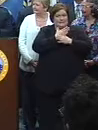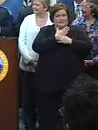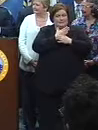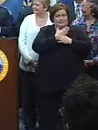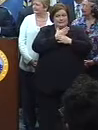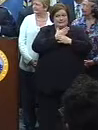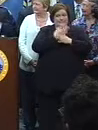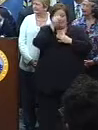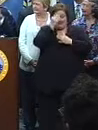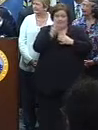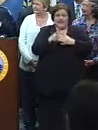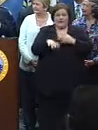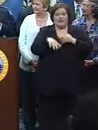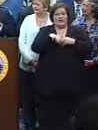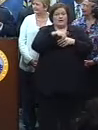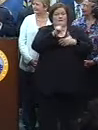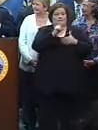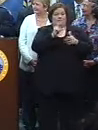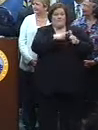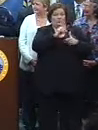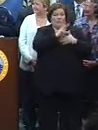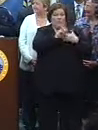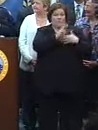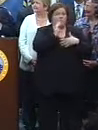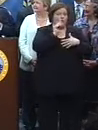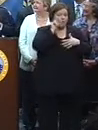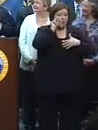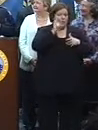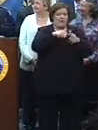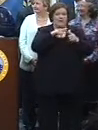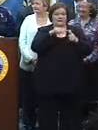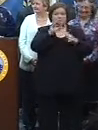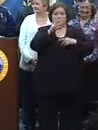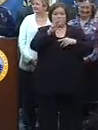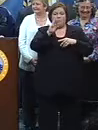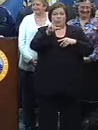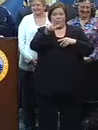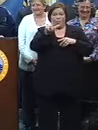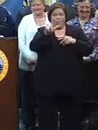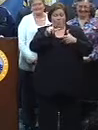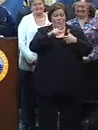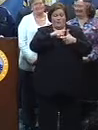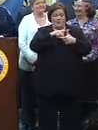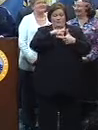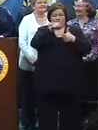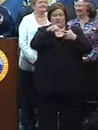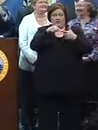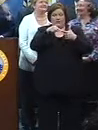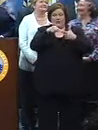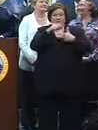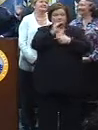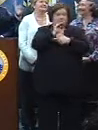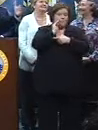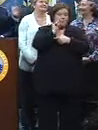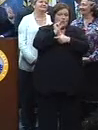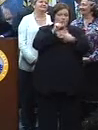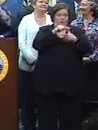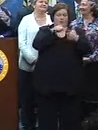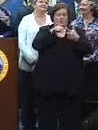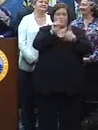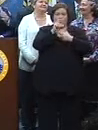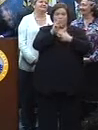Let me say that again. There's the first weekend of Mardi Gras, and then there's the Super Bowl in between. So y'all just went through that 12 days,